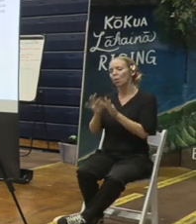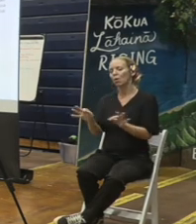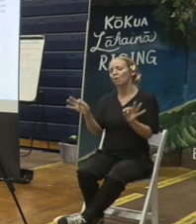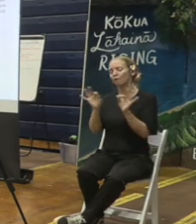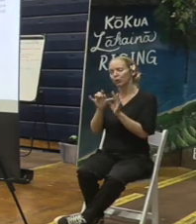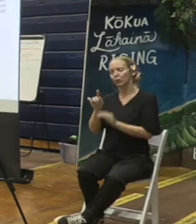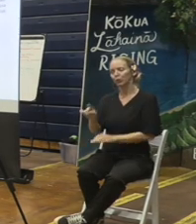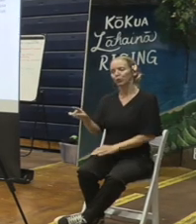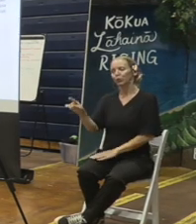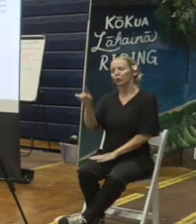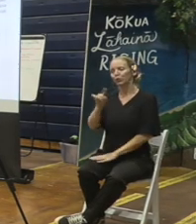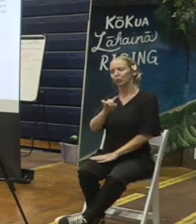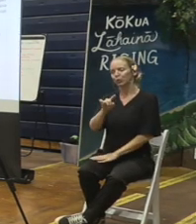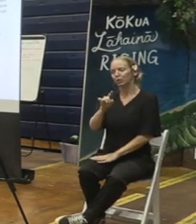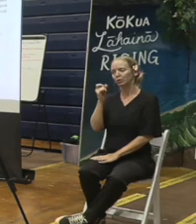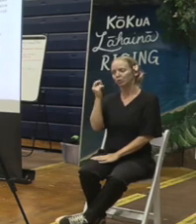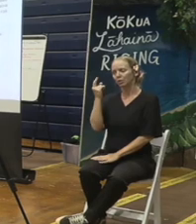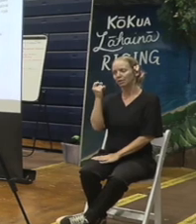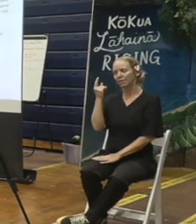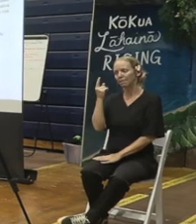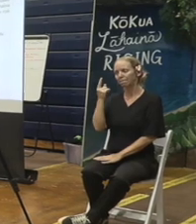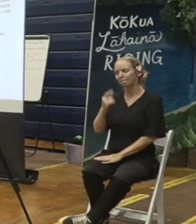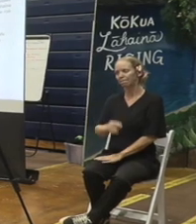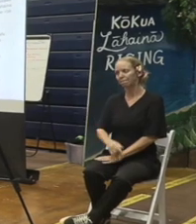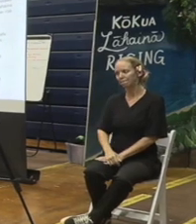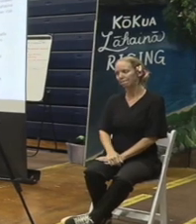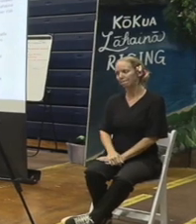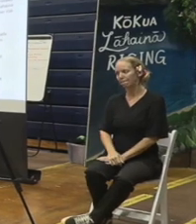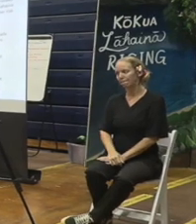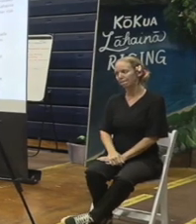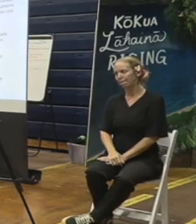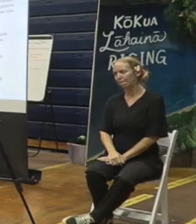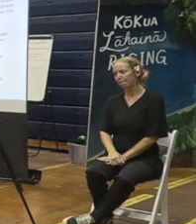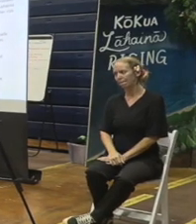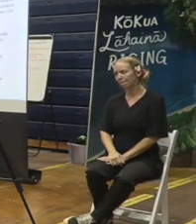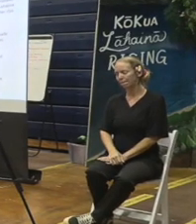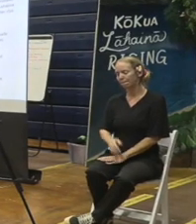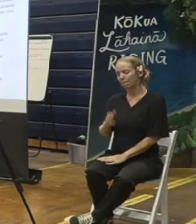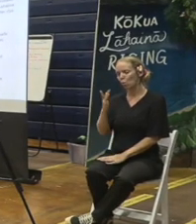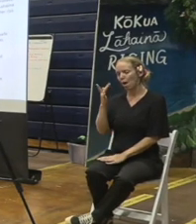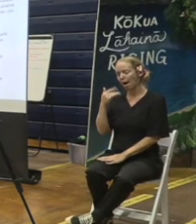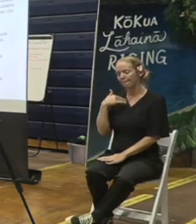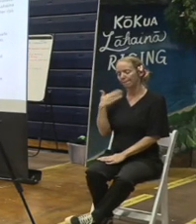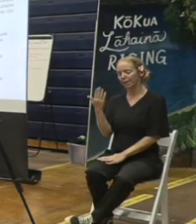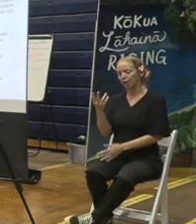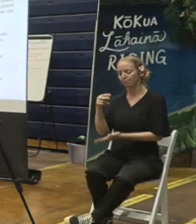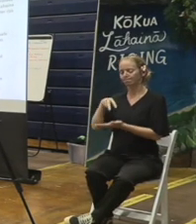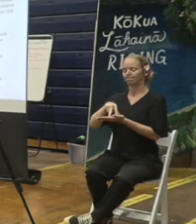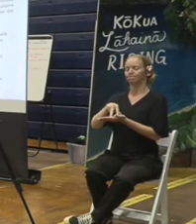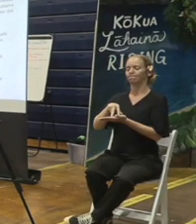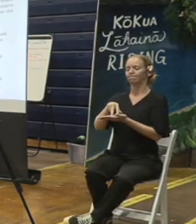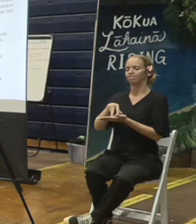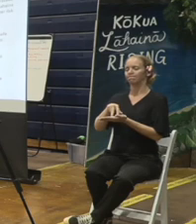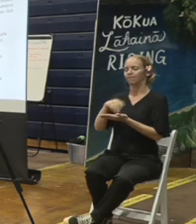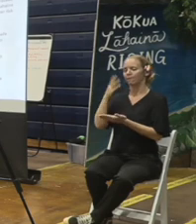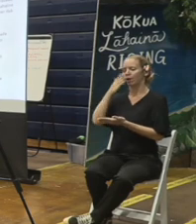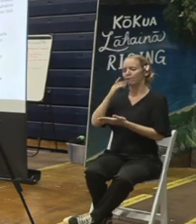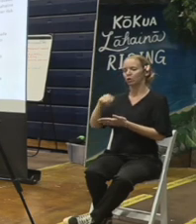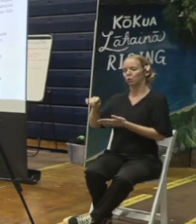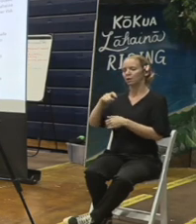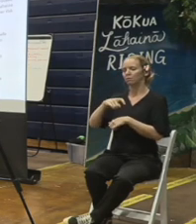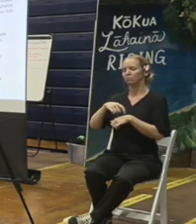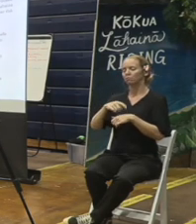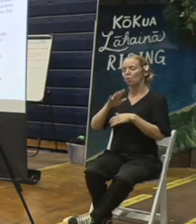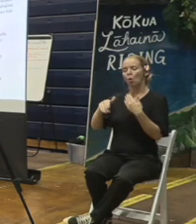for you to understand why I'm standing before you at this time. Everybody take a